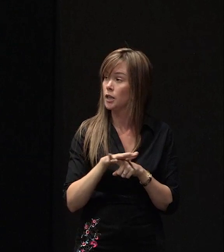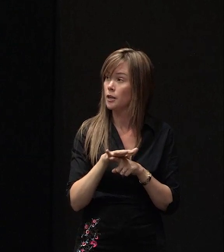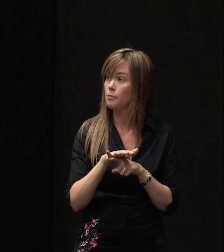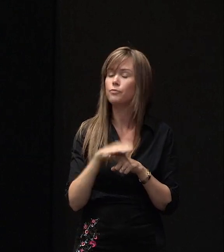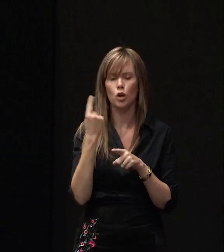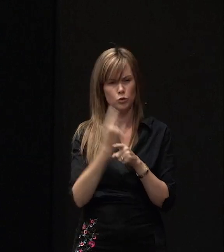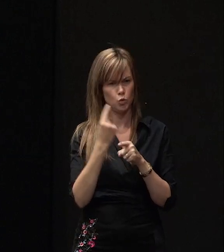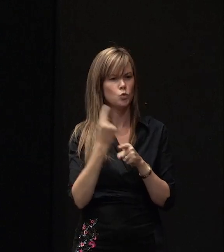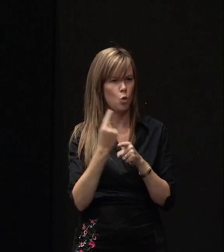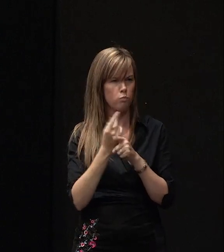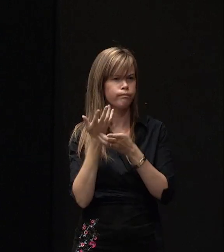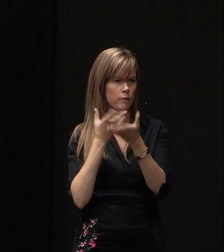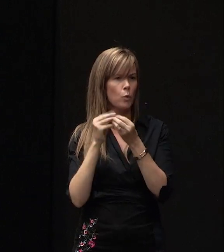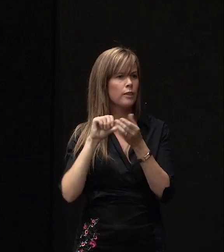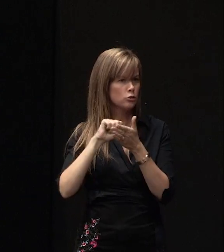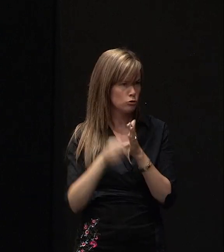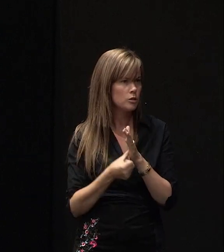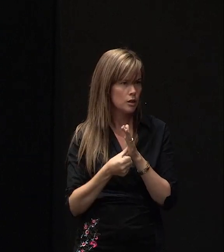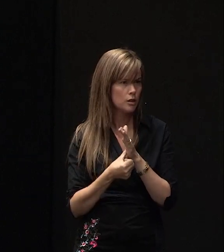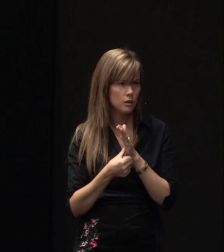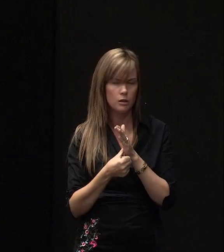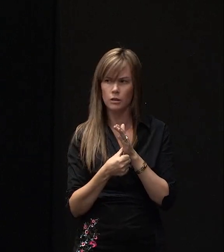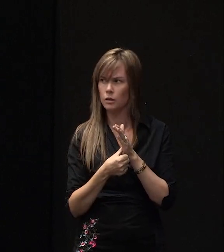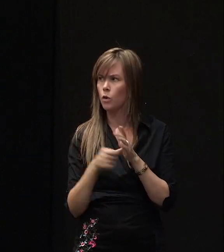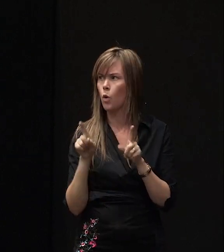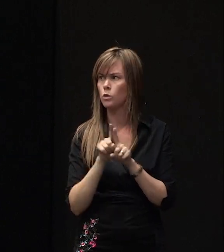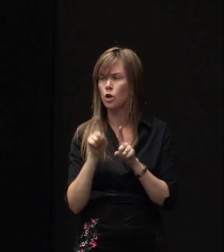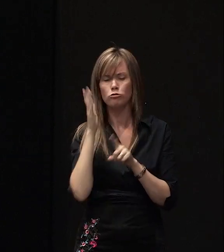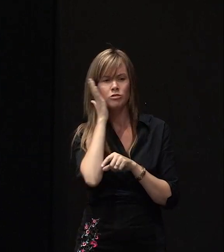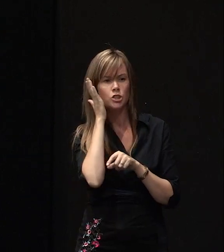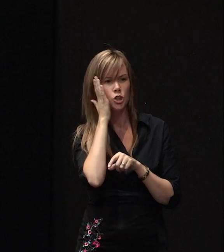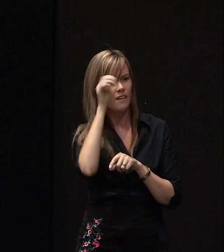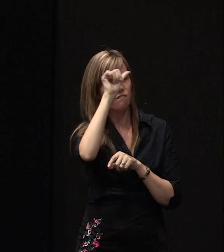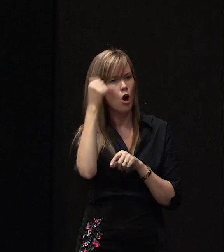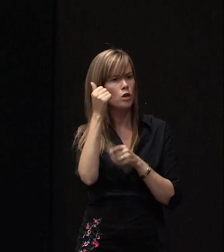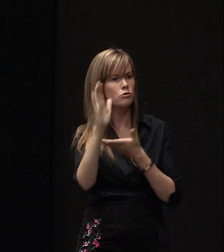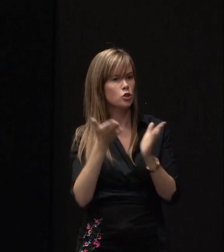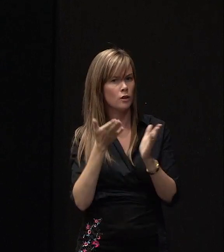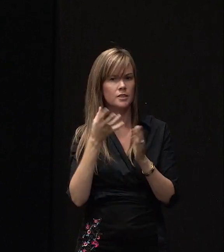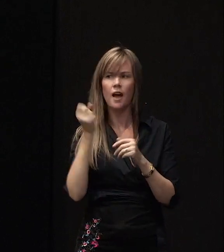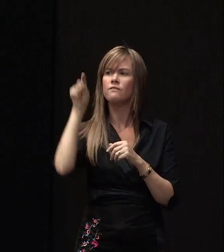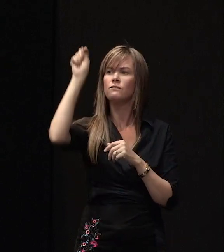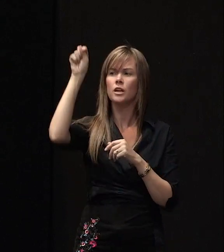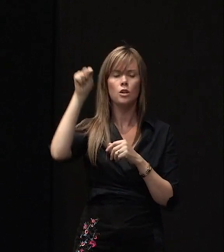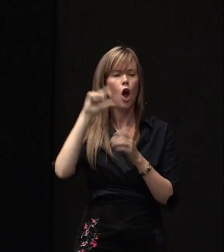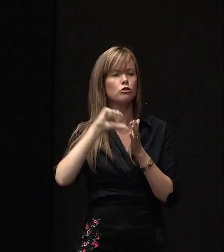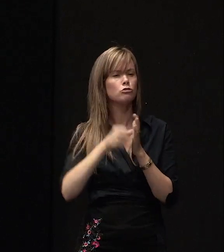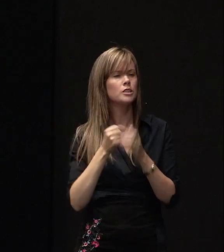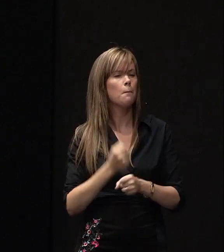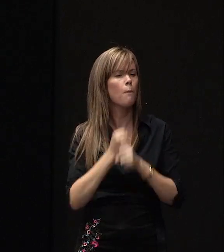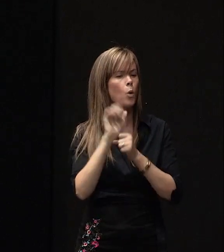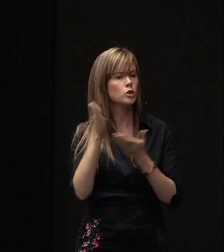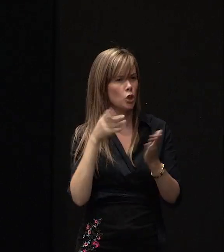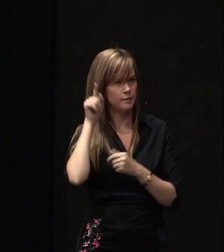talk to your insurer, and you know I think there's also something the residential advisory service, we've got a little standout here, the insurance sort of support service we're setting up,